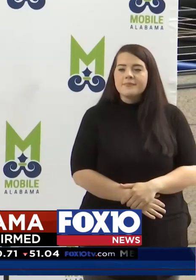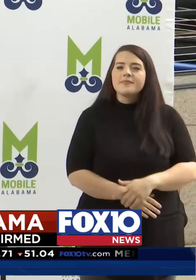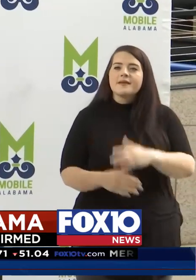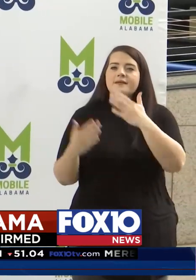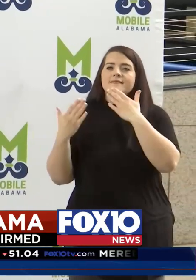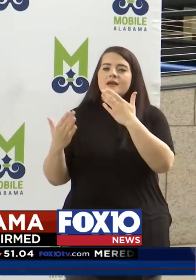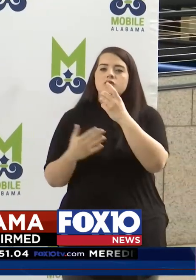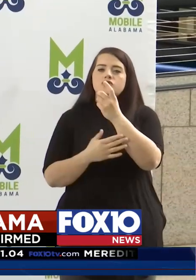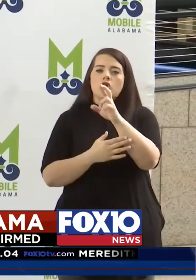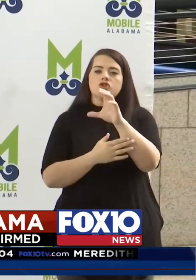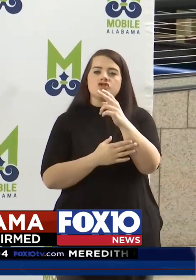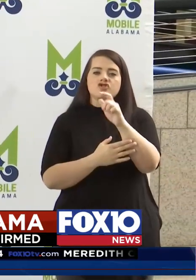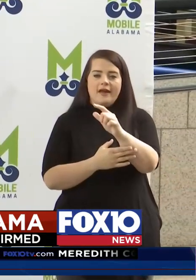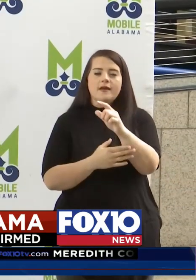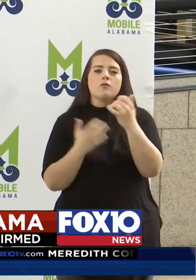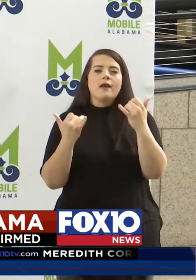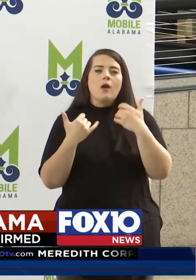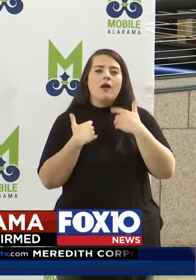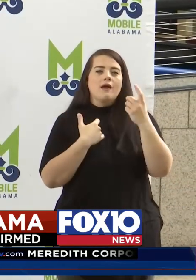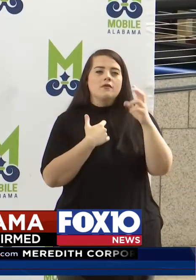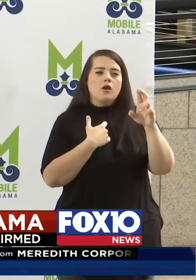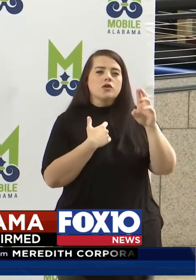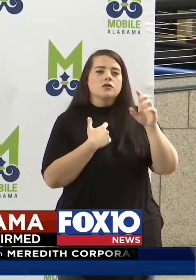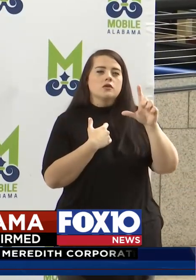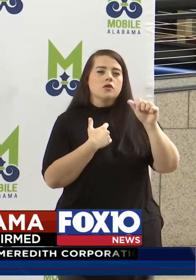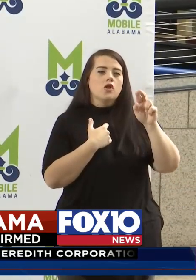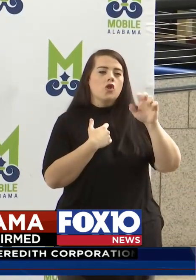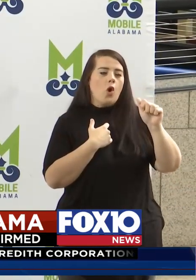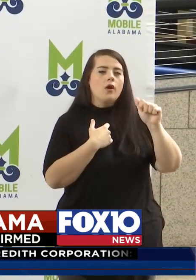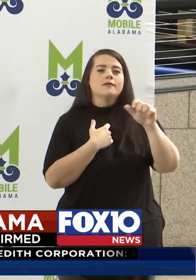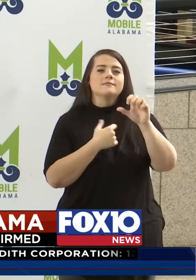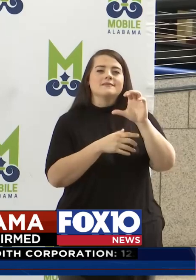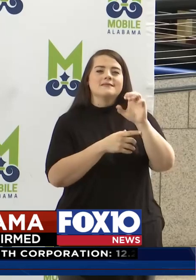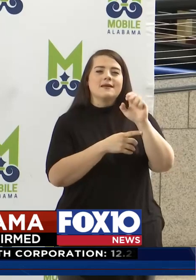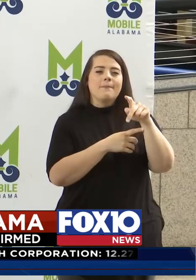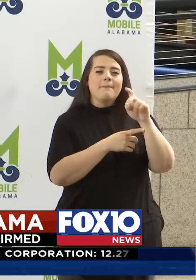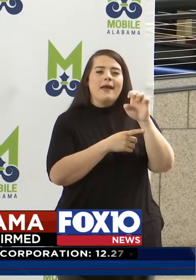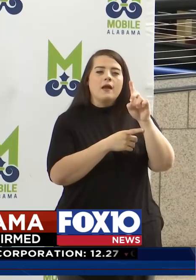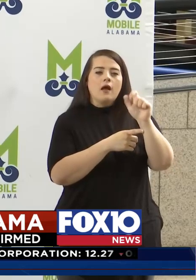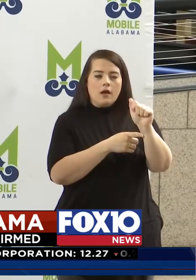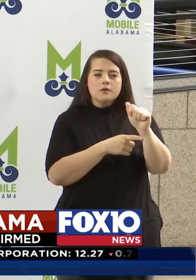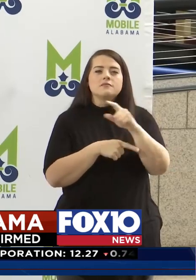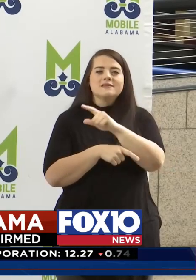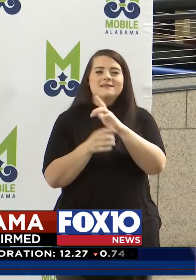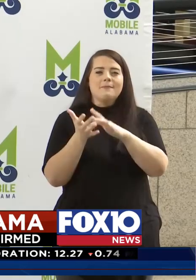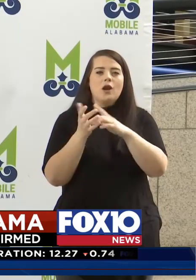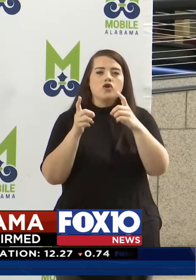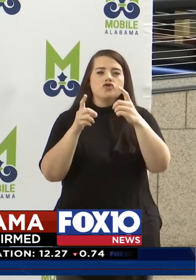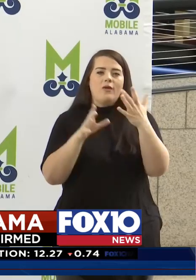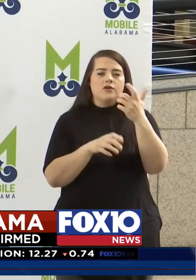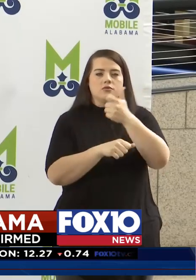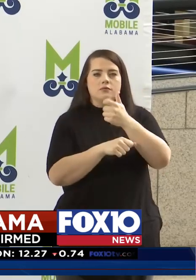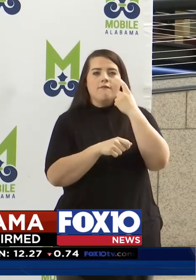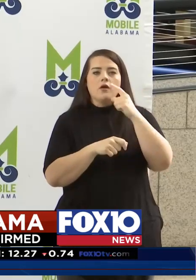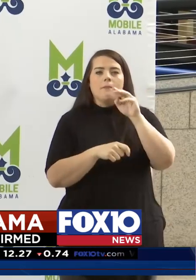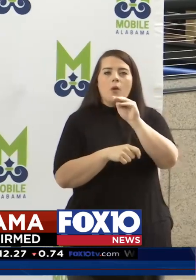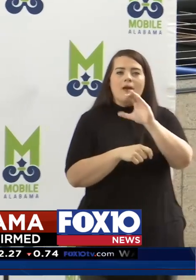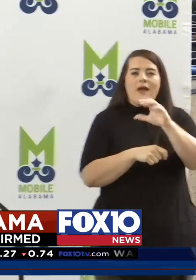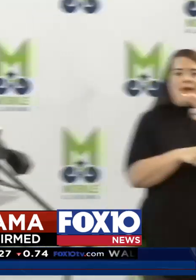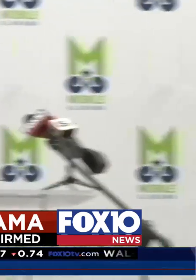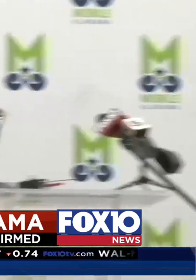Thank you, Dr. Chang. At this time, we have Dr. Cepeda. She is the medical director for the Mobile County Health Department.